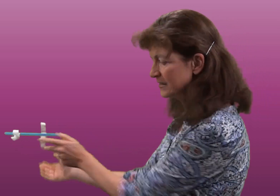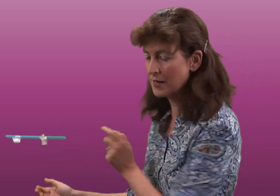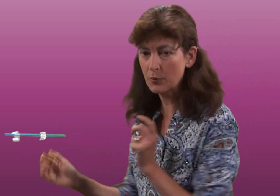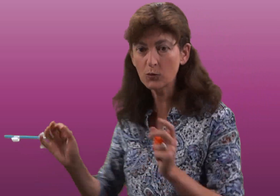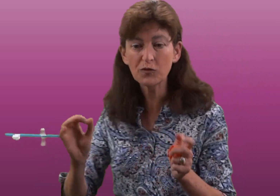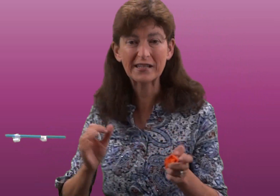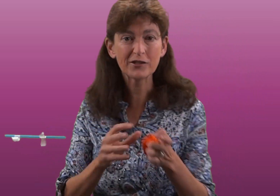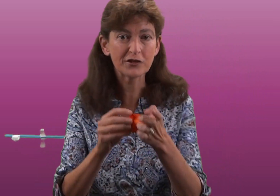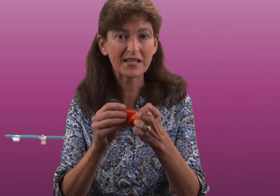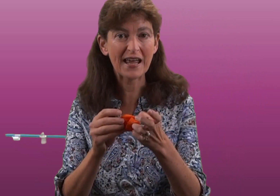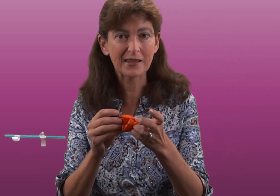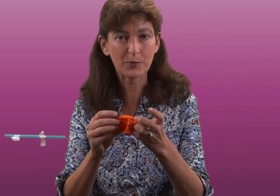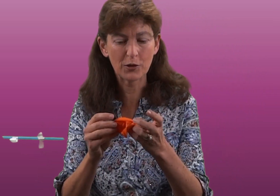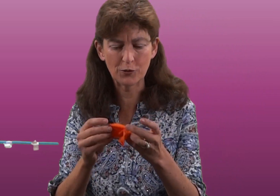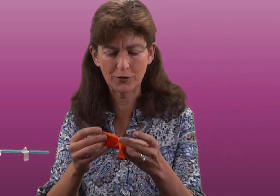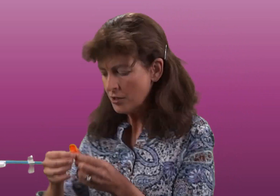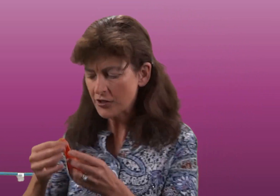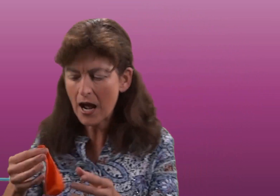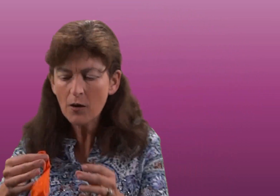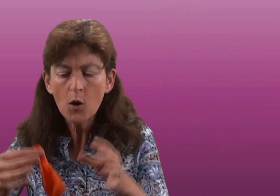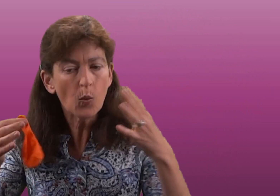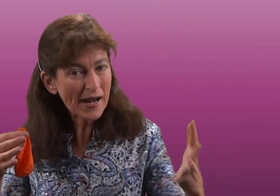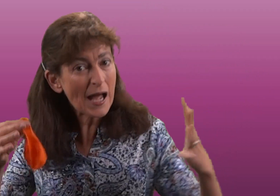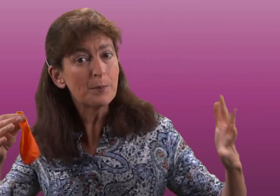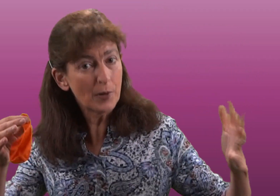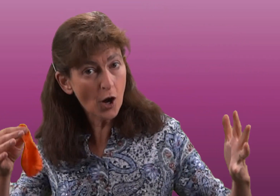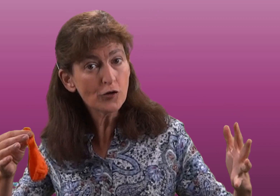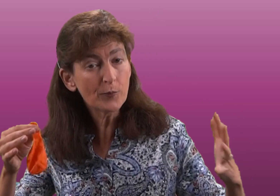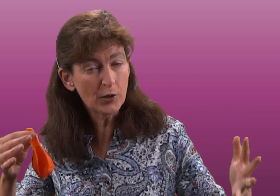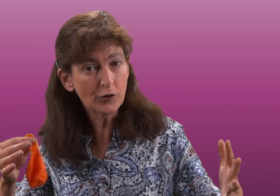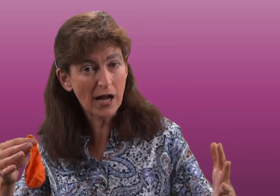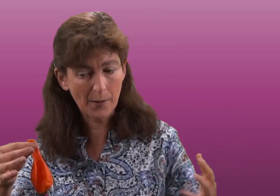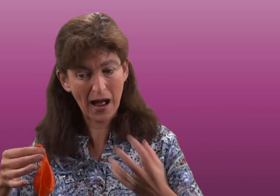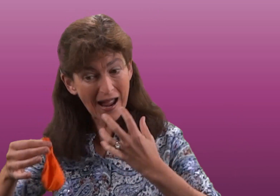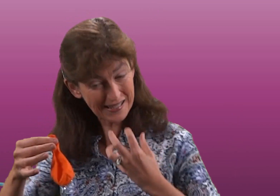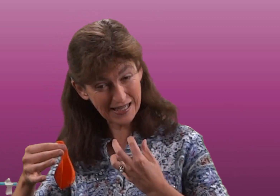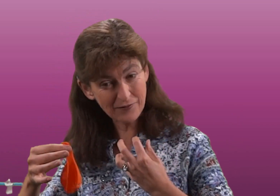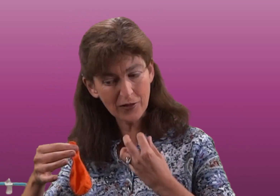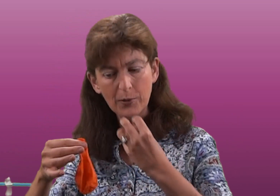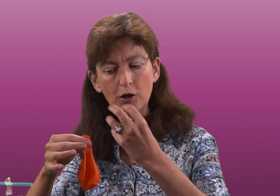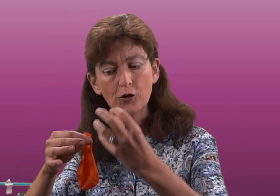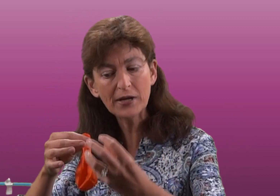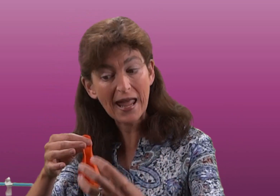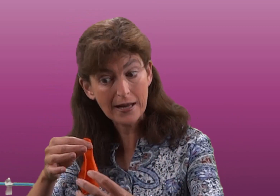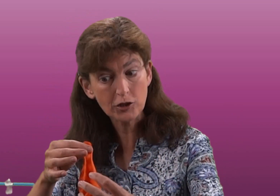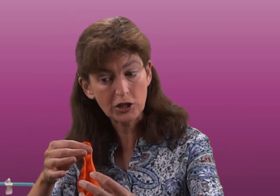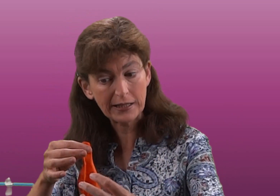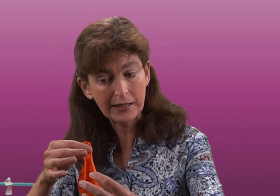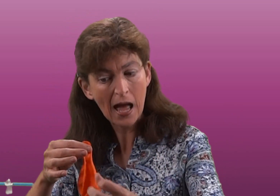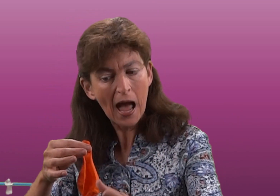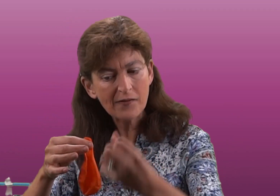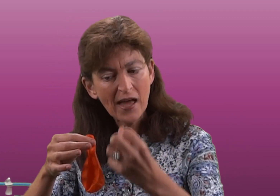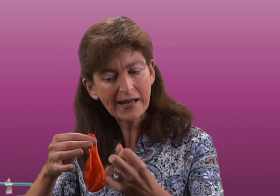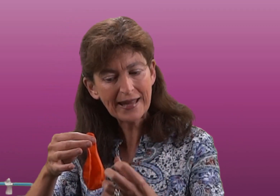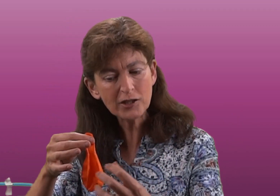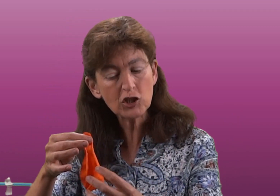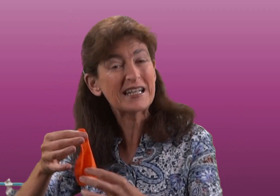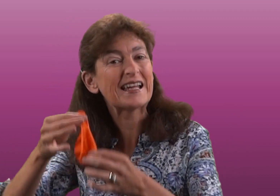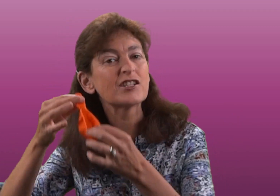tape all ready to take the balloon. So now when I blow the balloon up I give the balloon energy and that energy gets